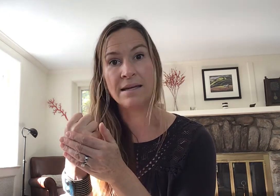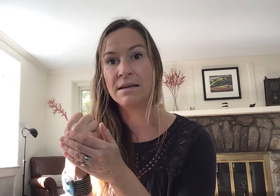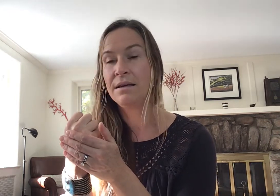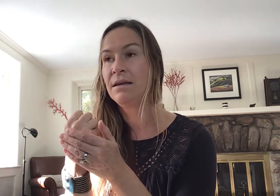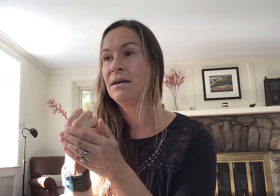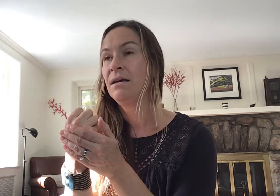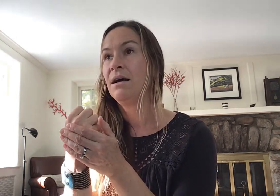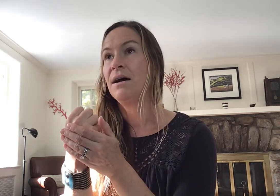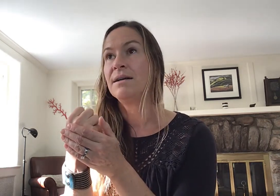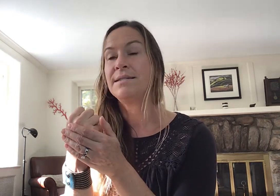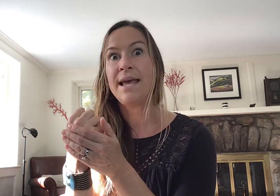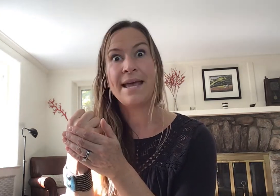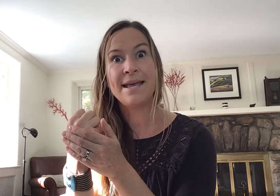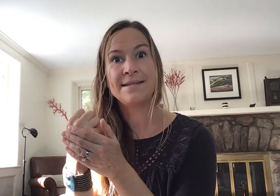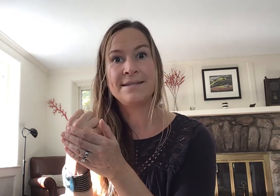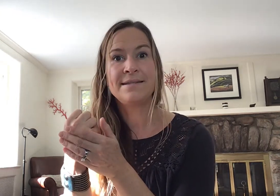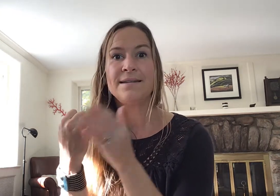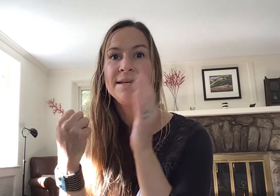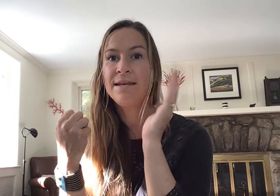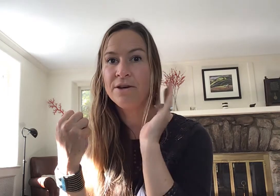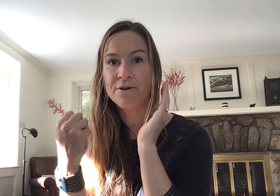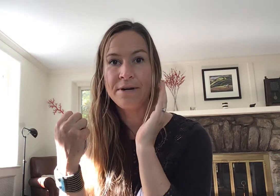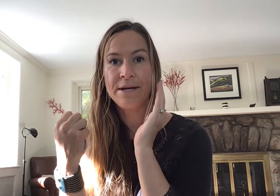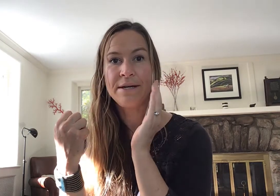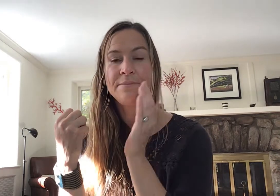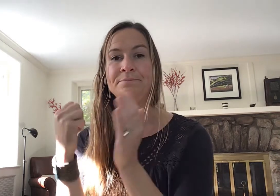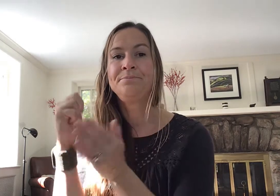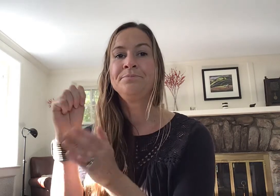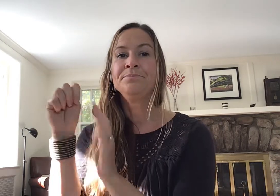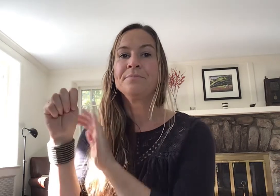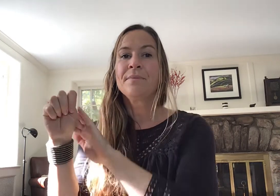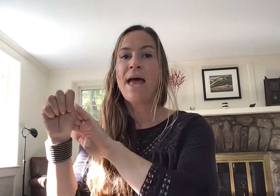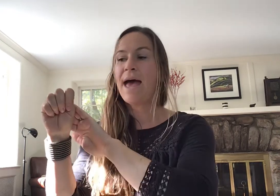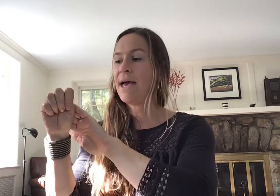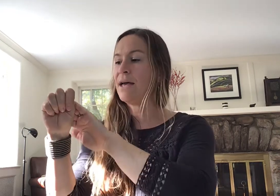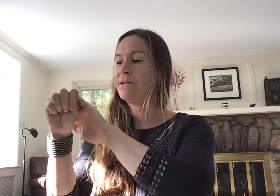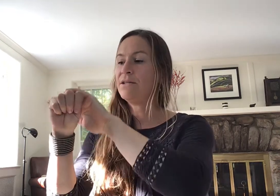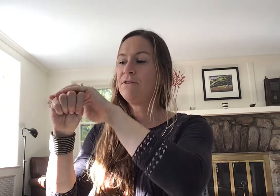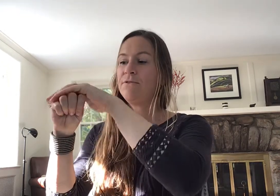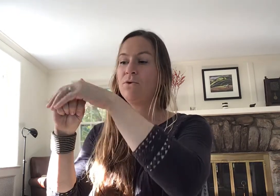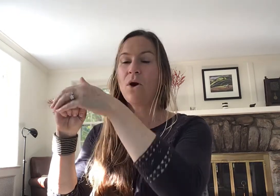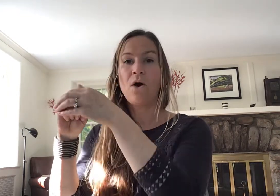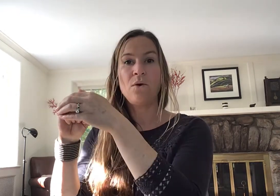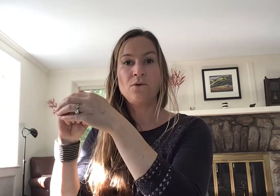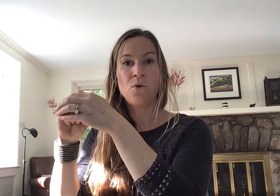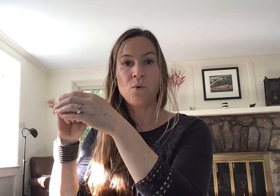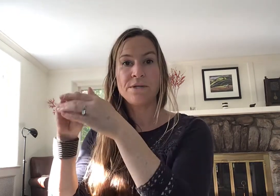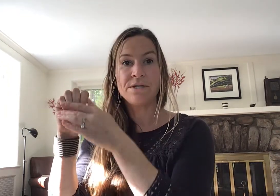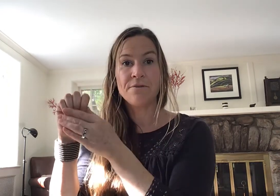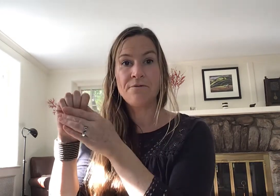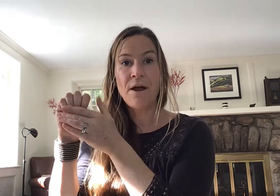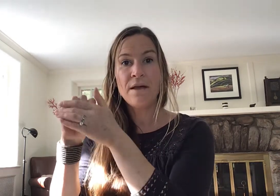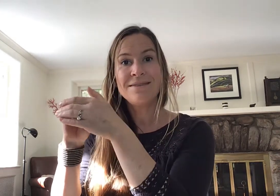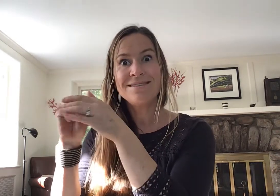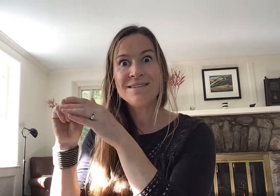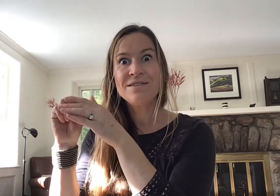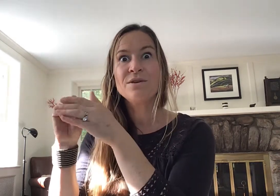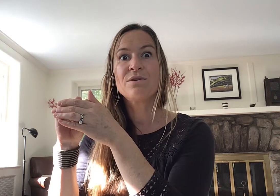taste hearing and if you go towards the front this is the